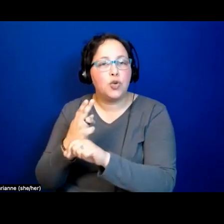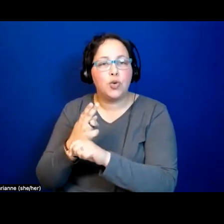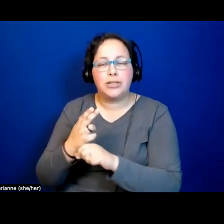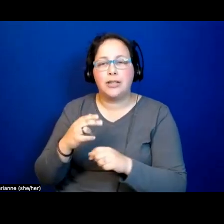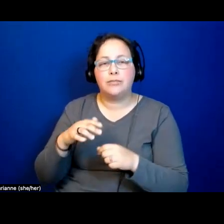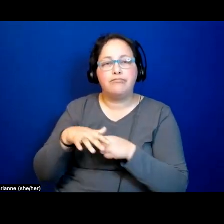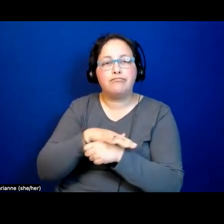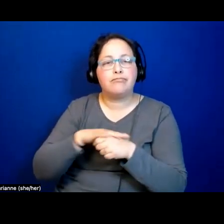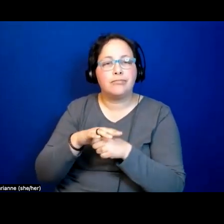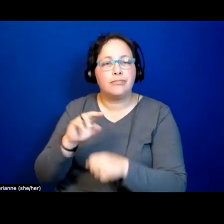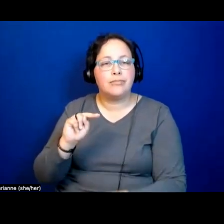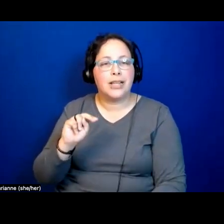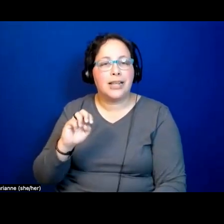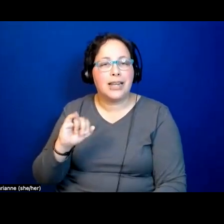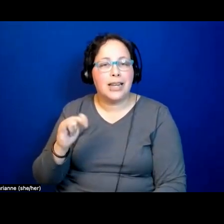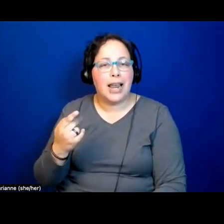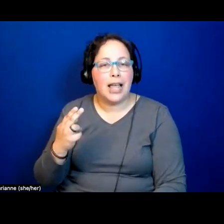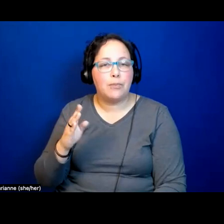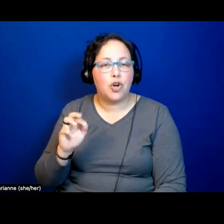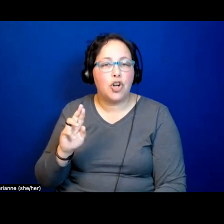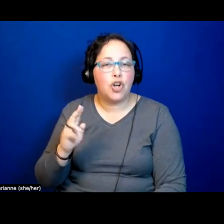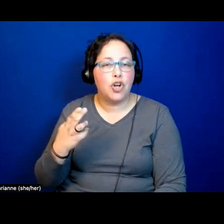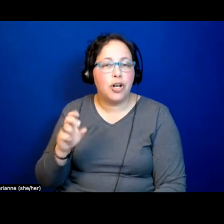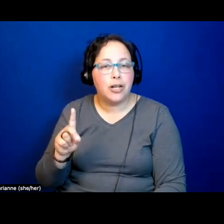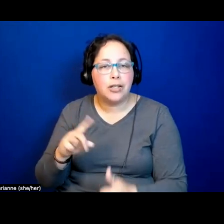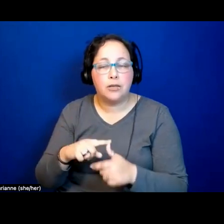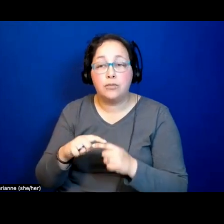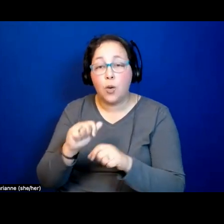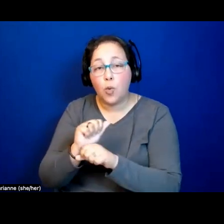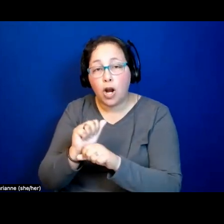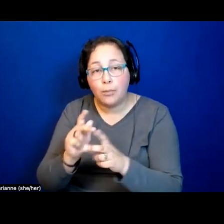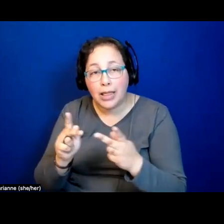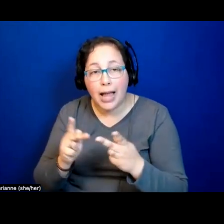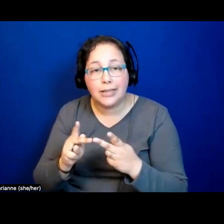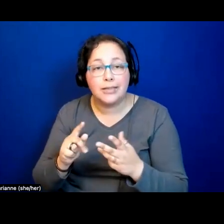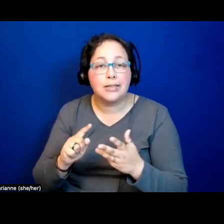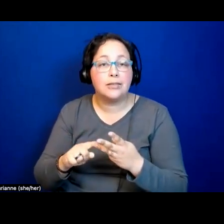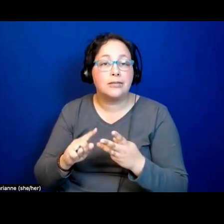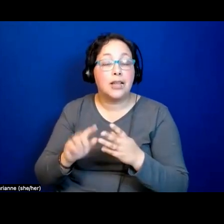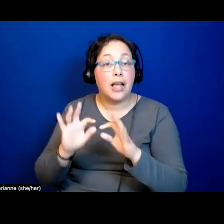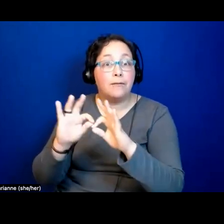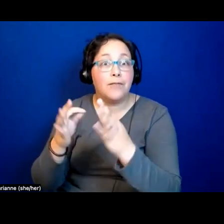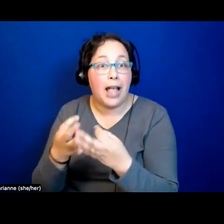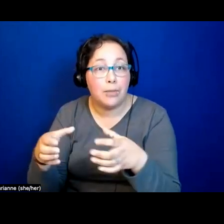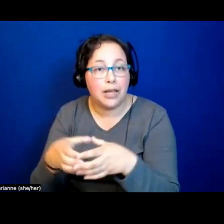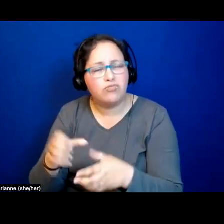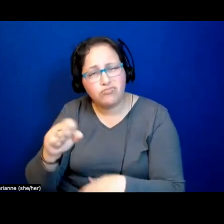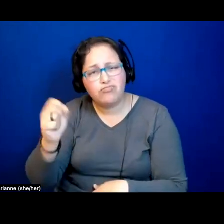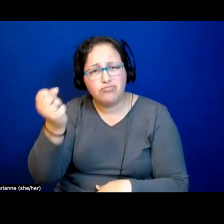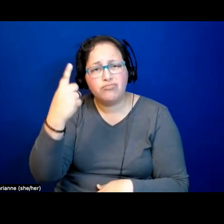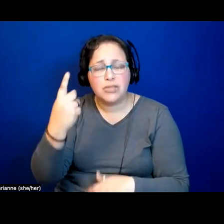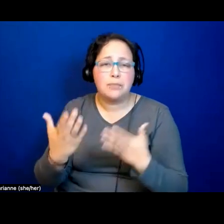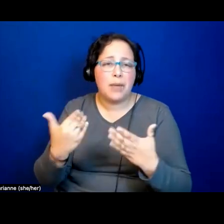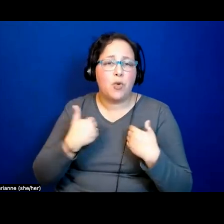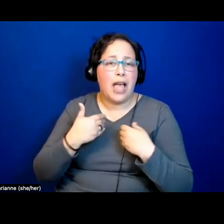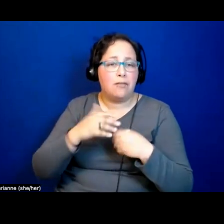workplaces. And, and yes, there continue to be households as we may understand them and neighborhoods that we